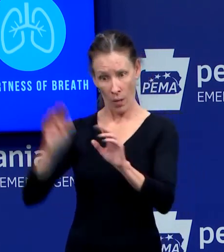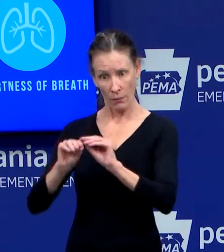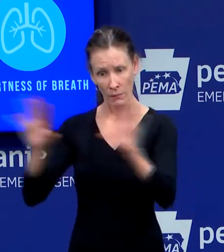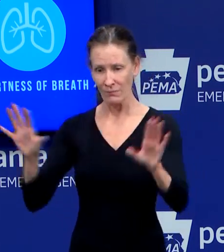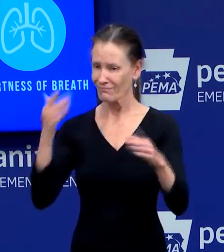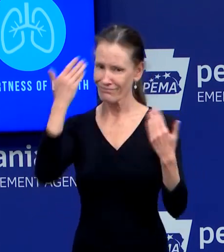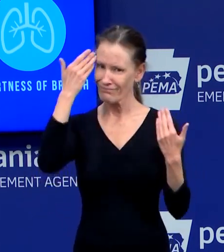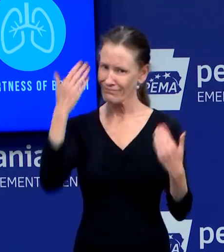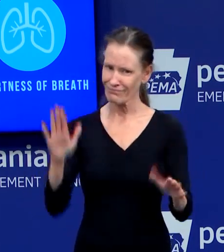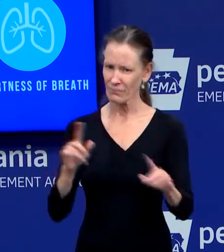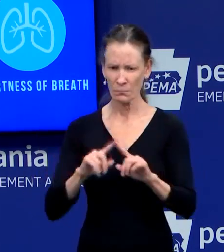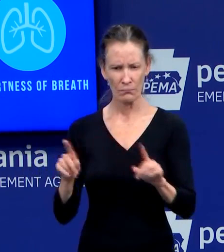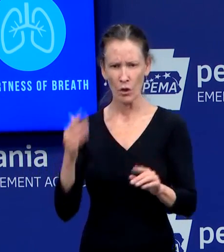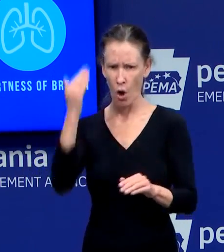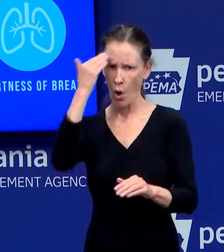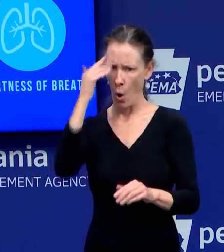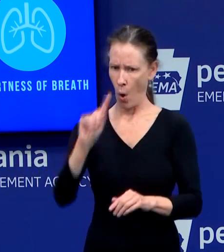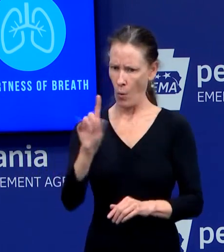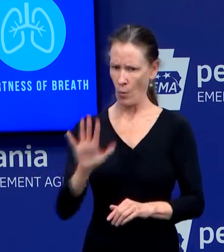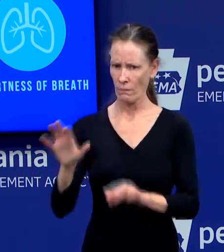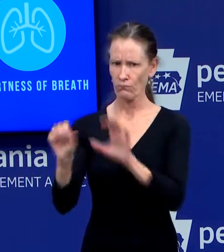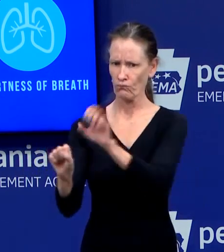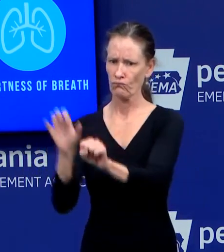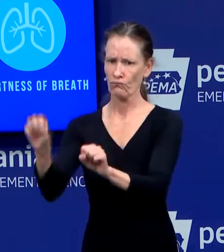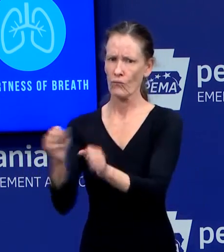Montgomery County? No.